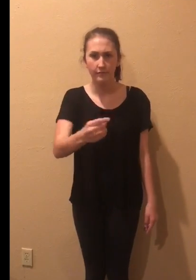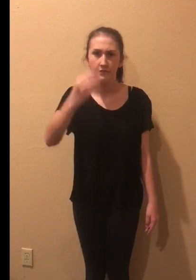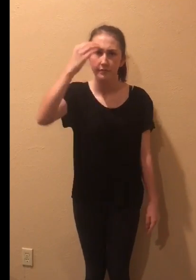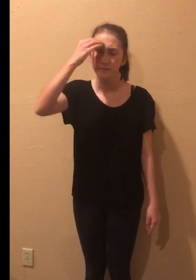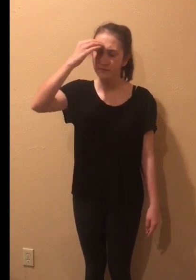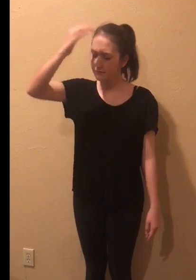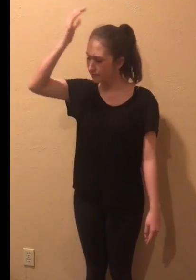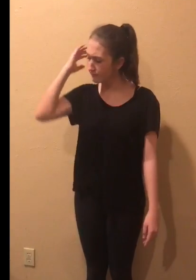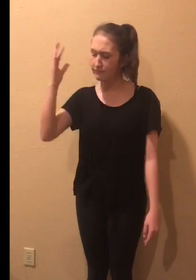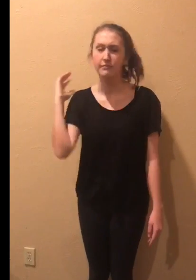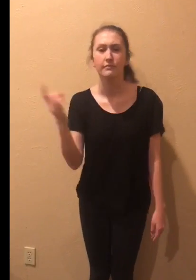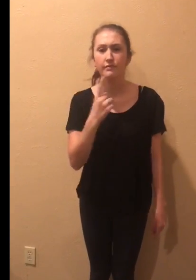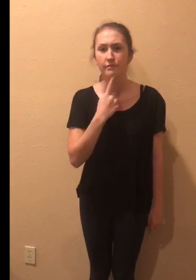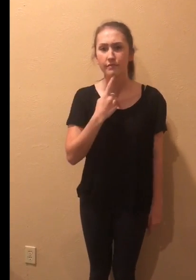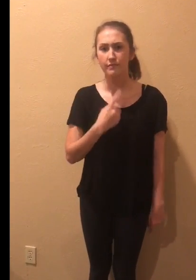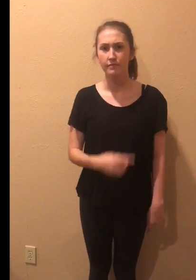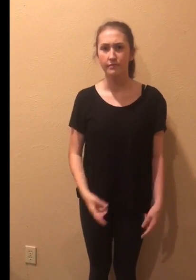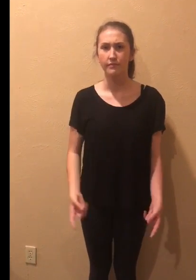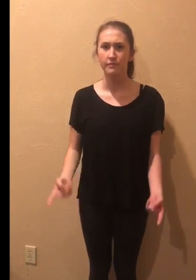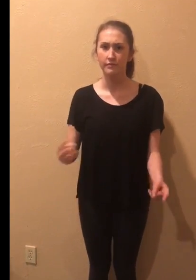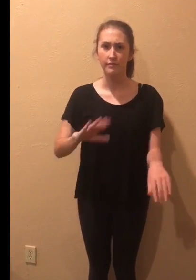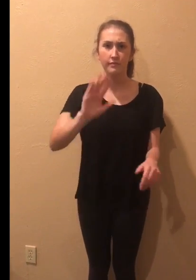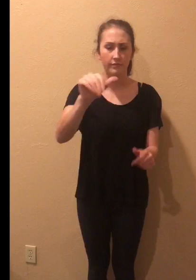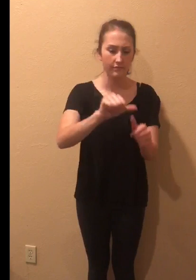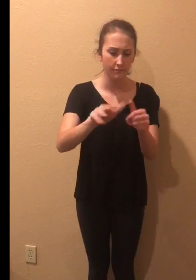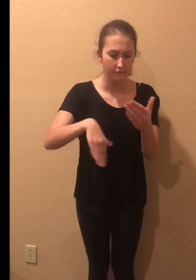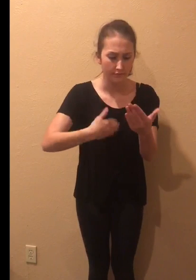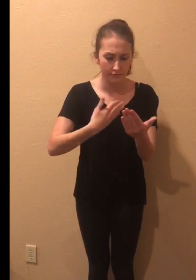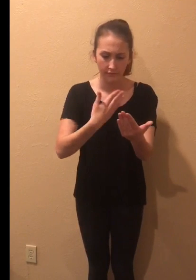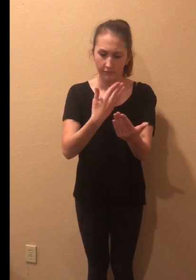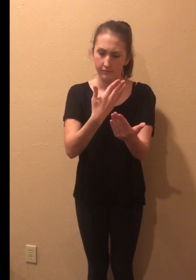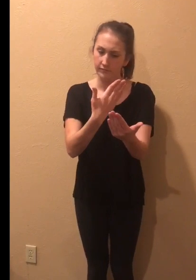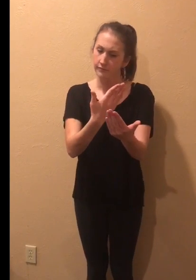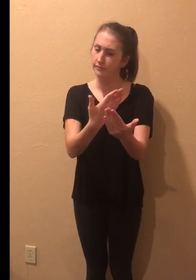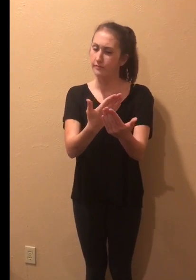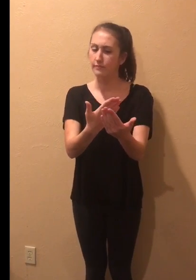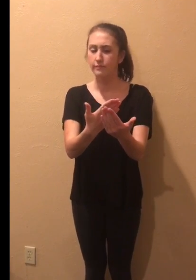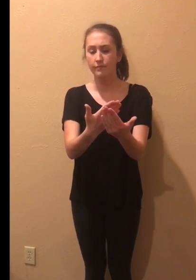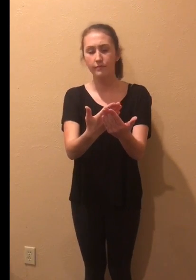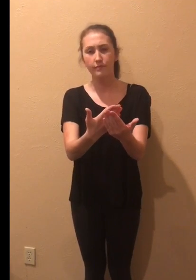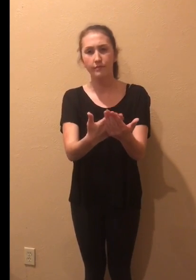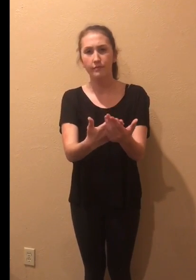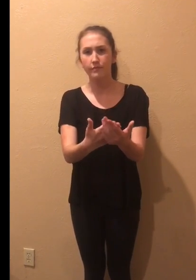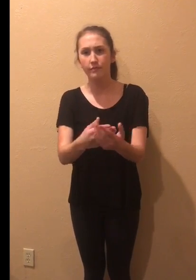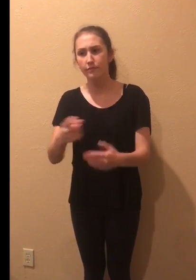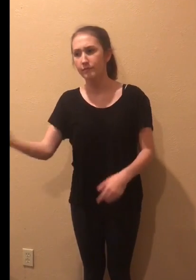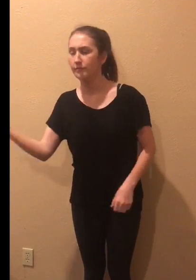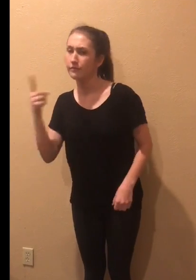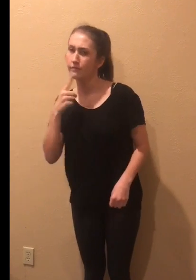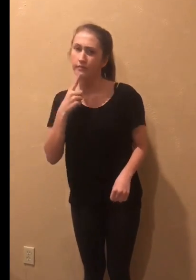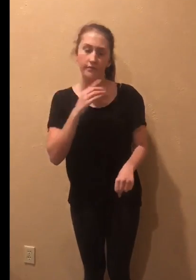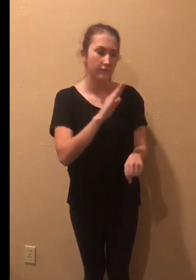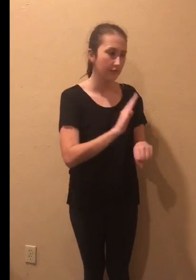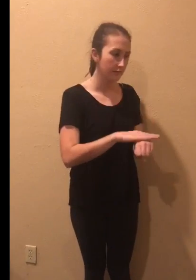Do you know what Angelica said? When we saw your first letter arrive She said,